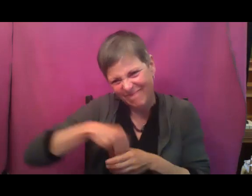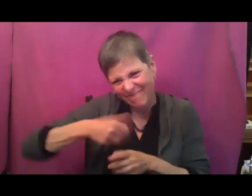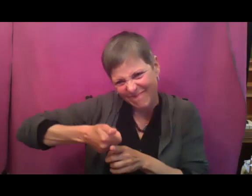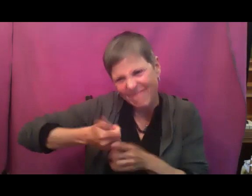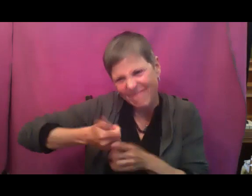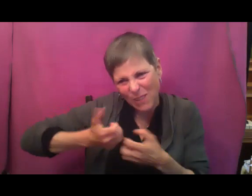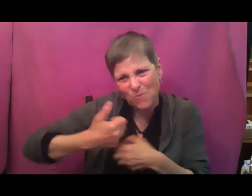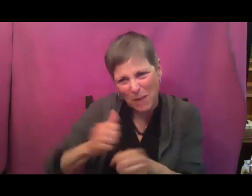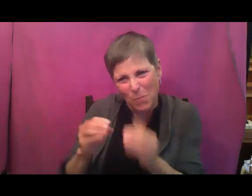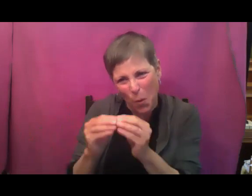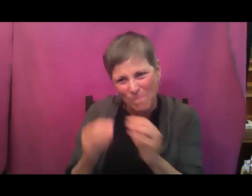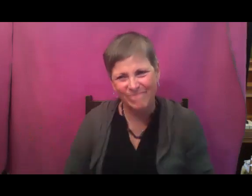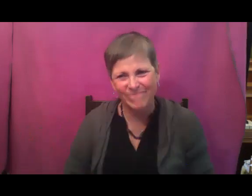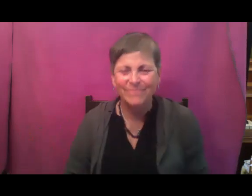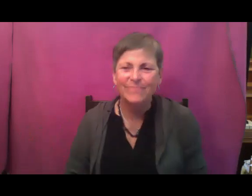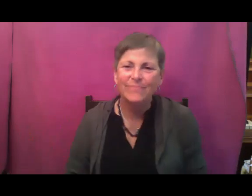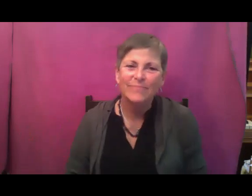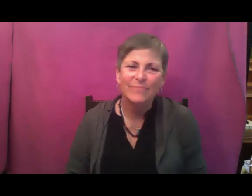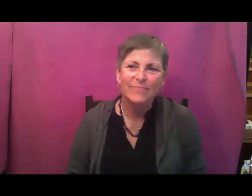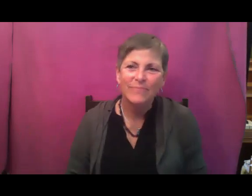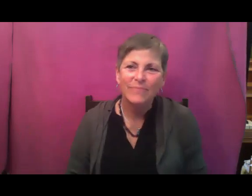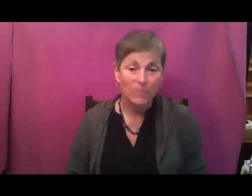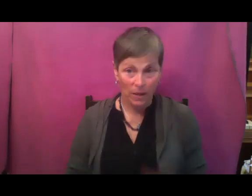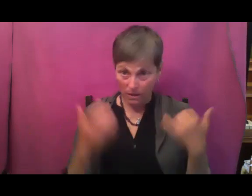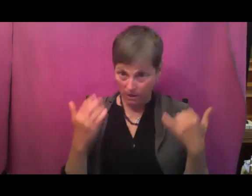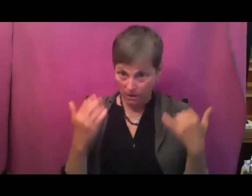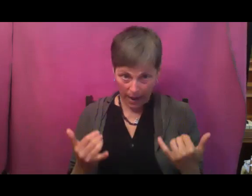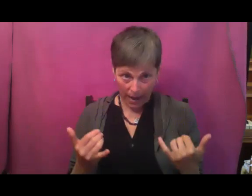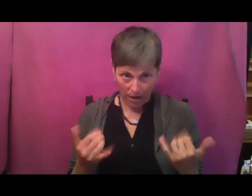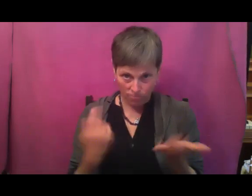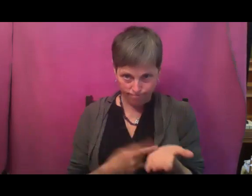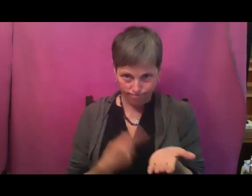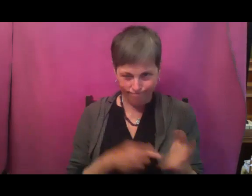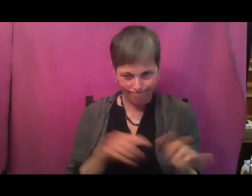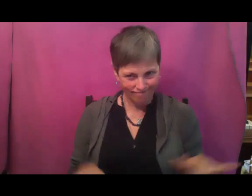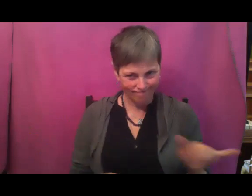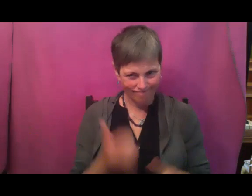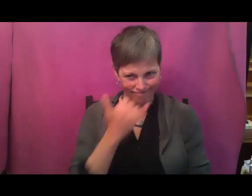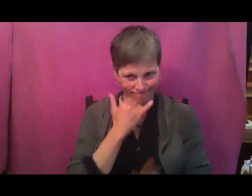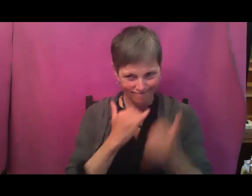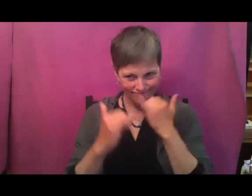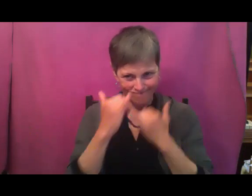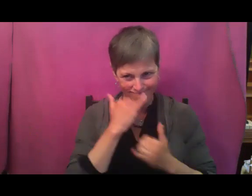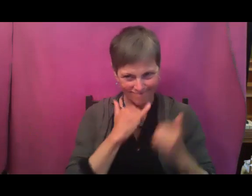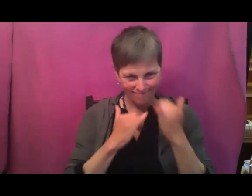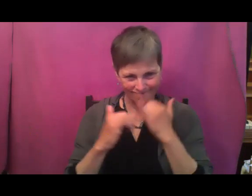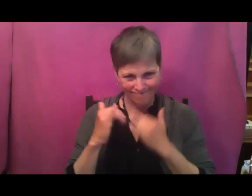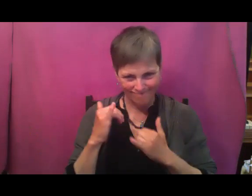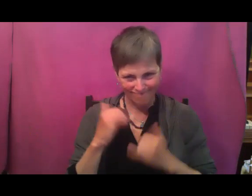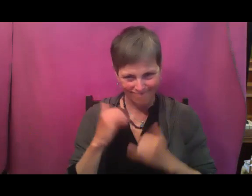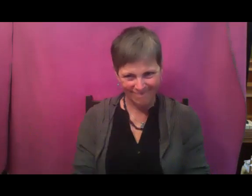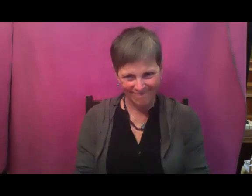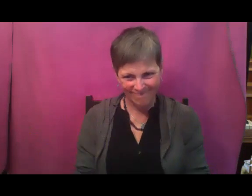in the world. So now let's talk about common mistakes with our final couple